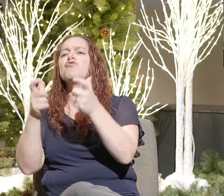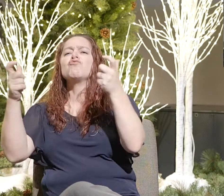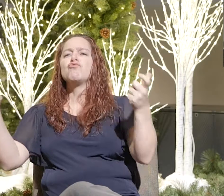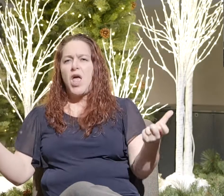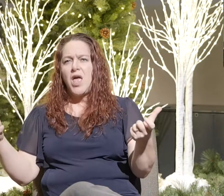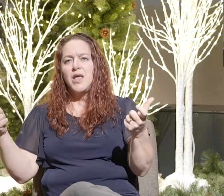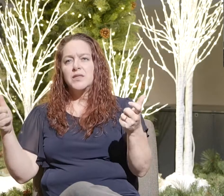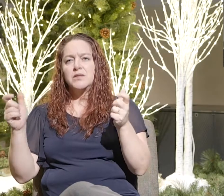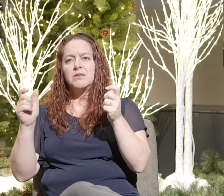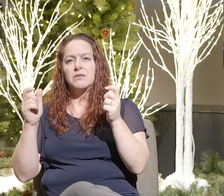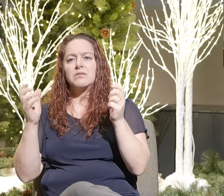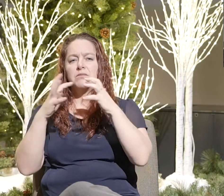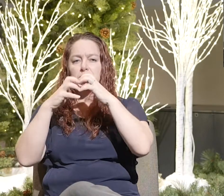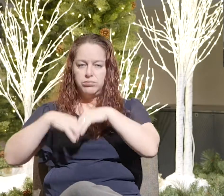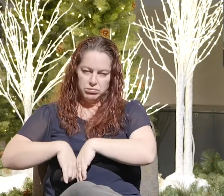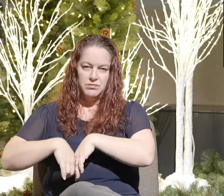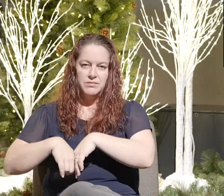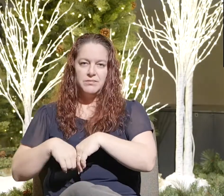Amen.